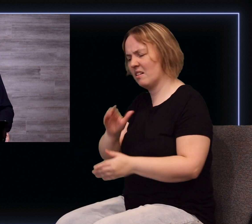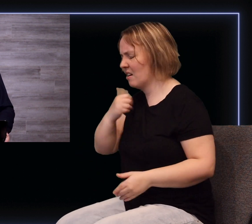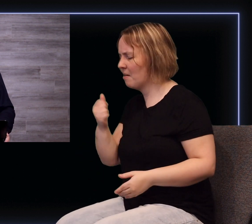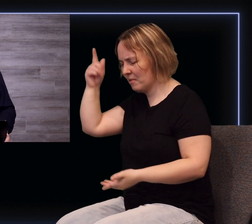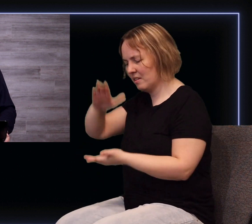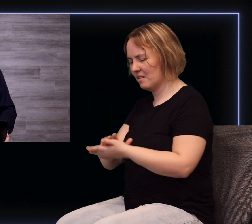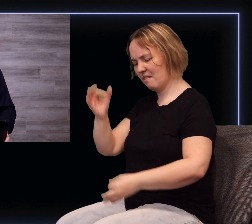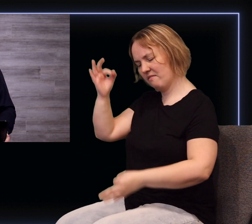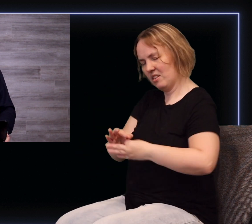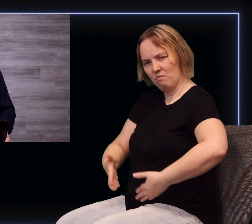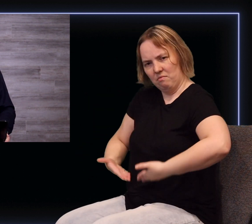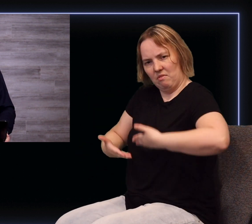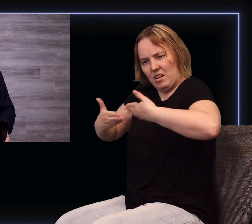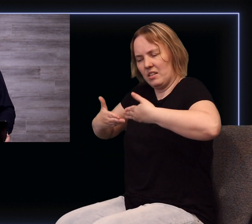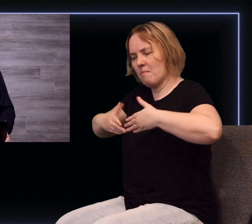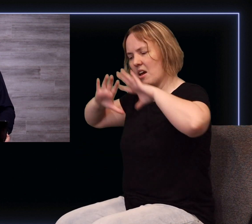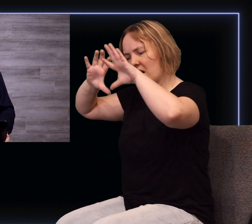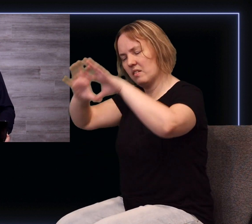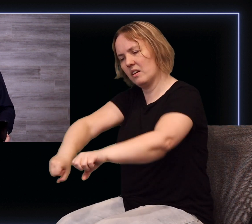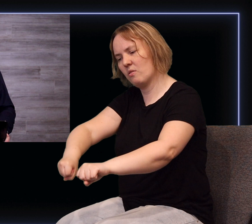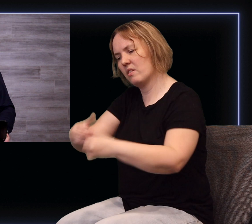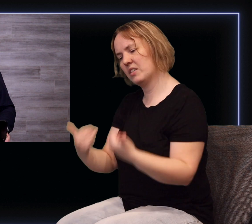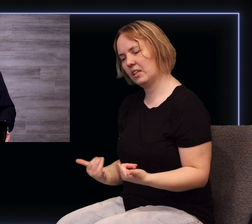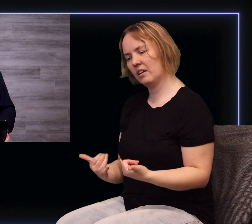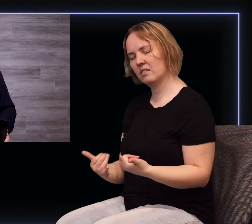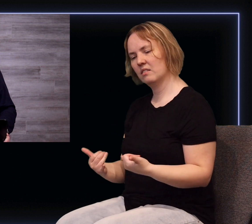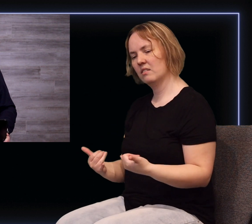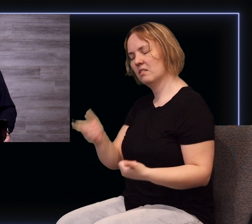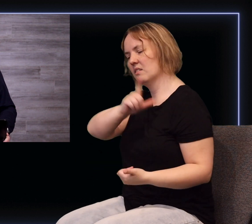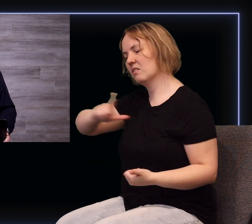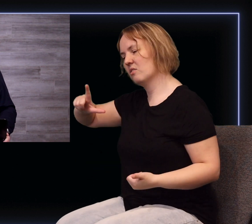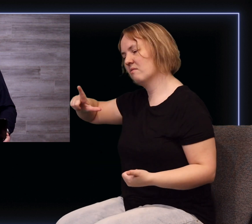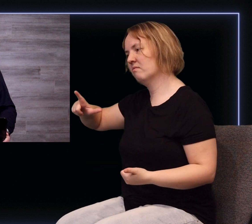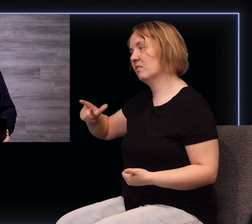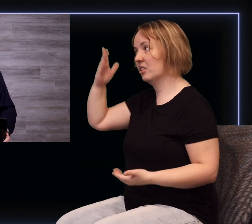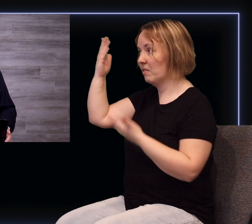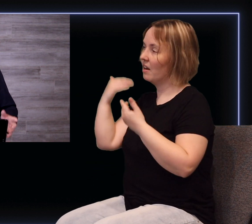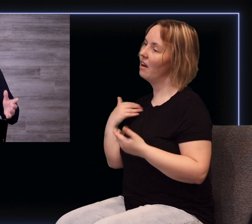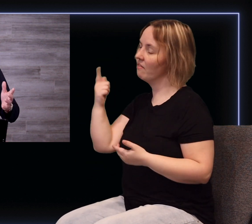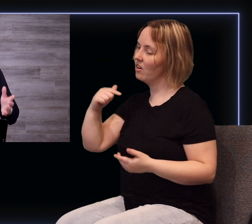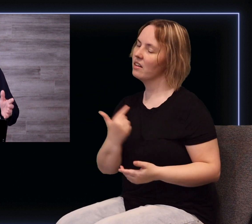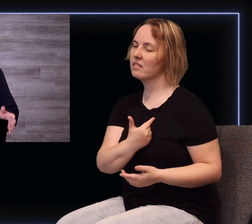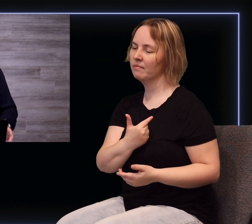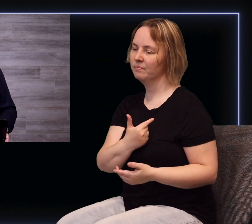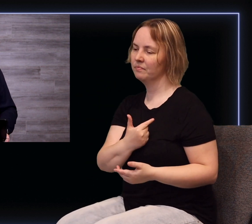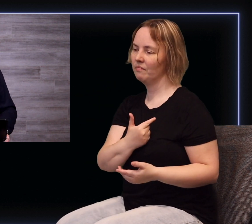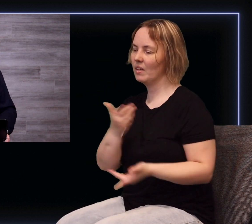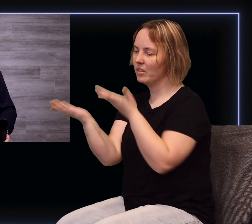us to lay hold of today Lord what you would have for us that Lord we can serve you and minister to